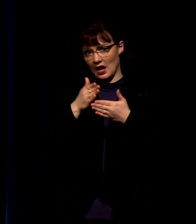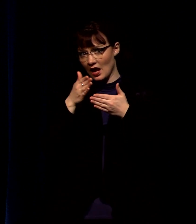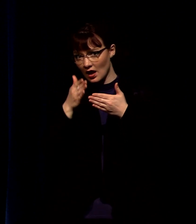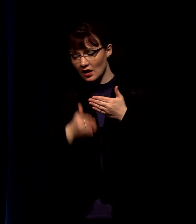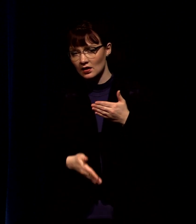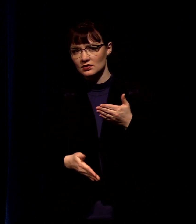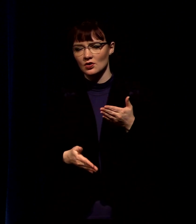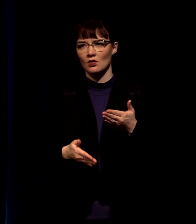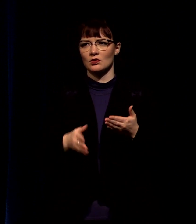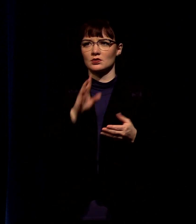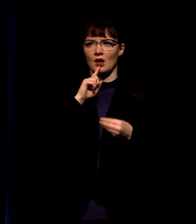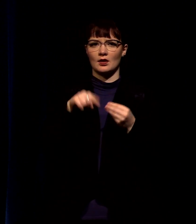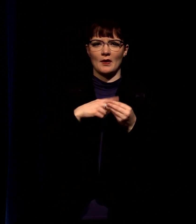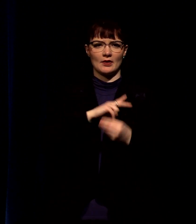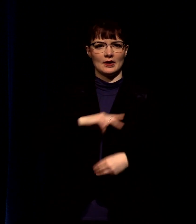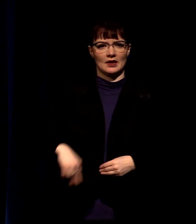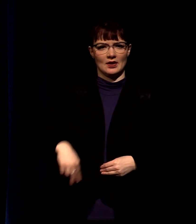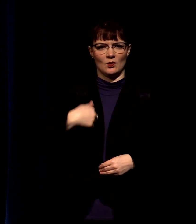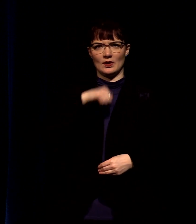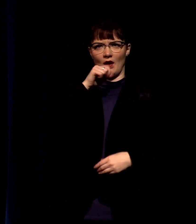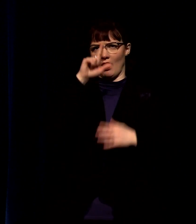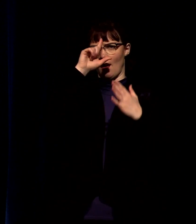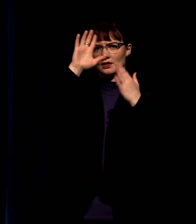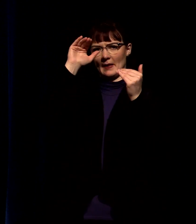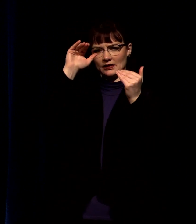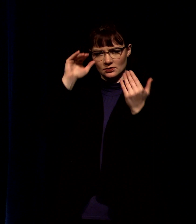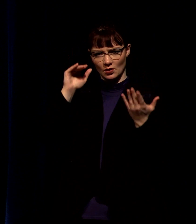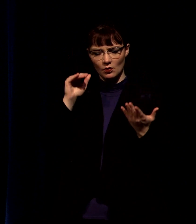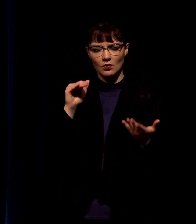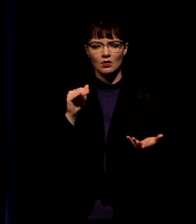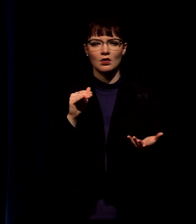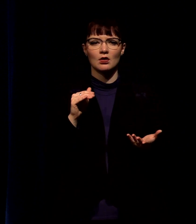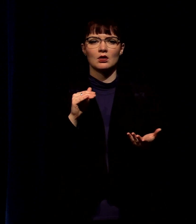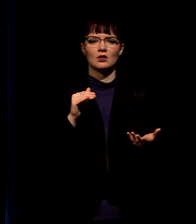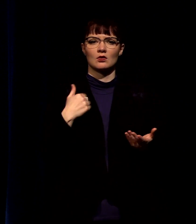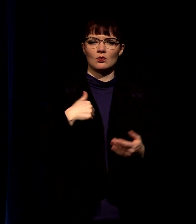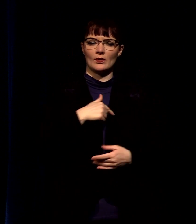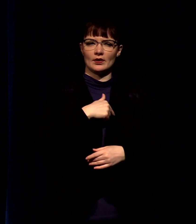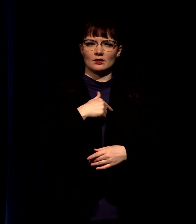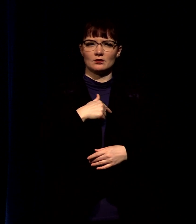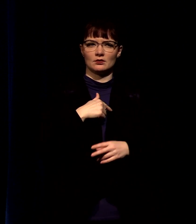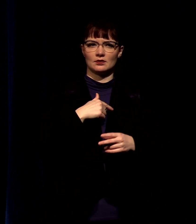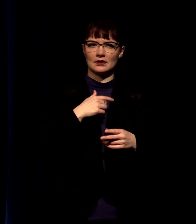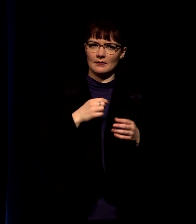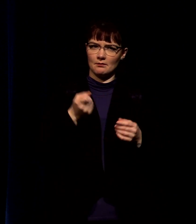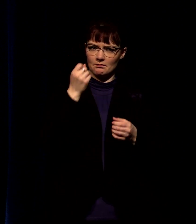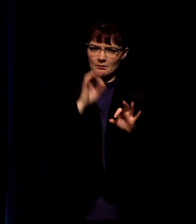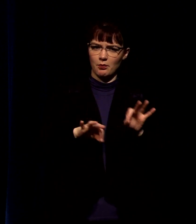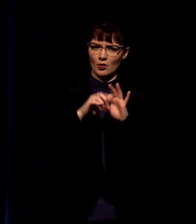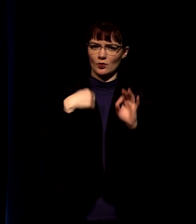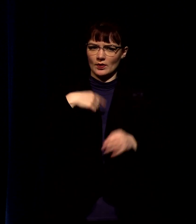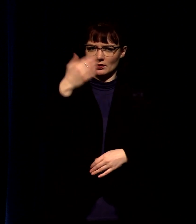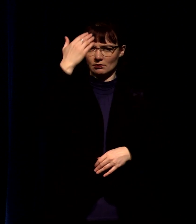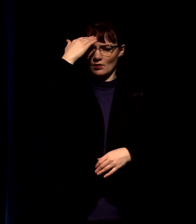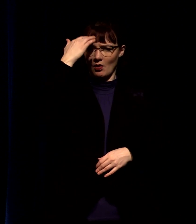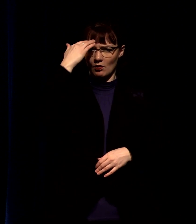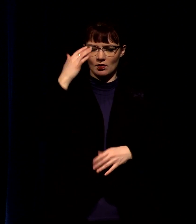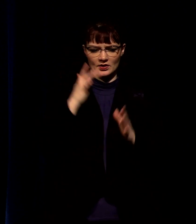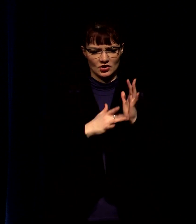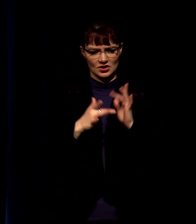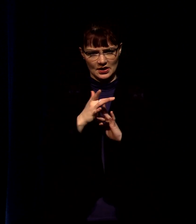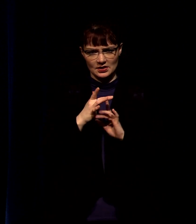our an unexpected king but it's important to understand that jesus and many of his followers they are viewed